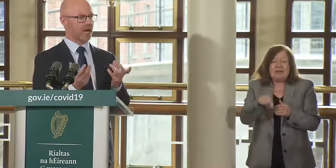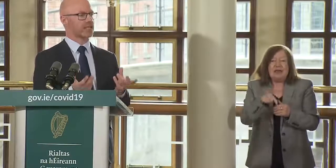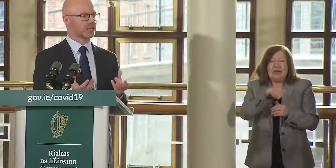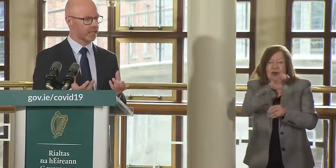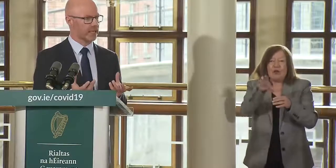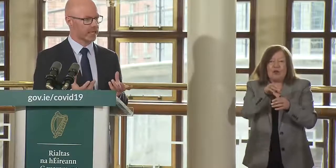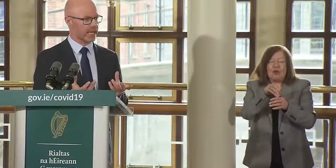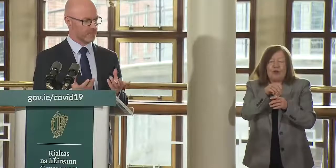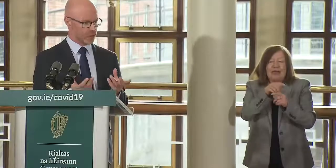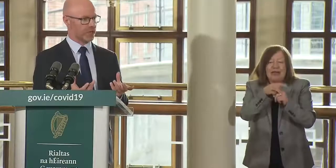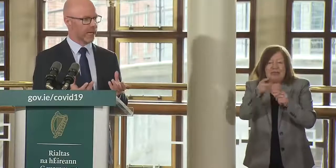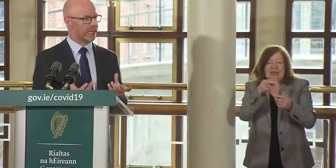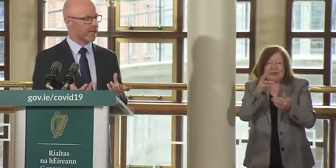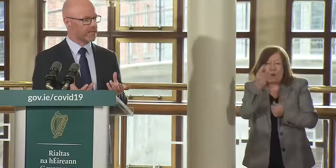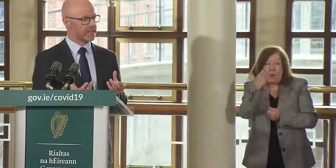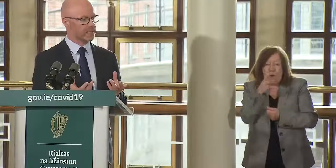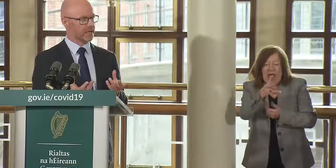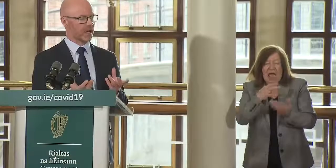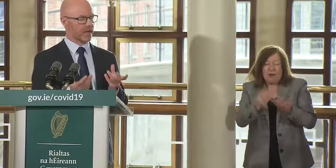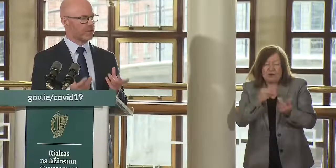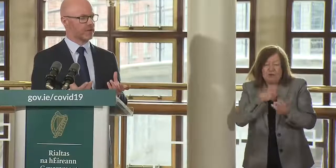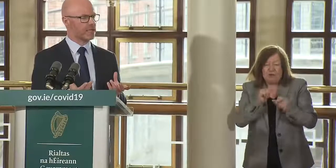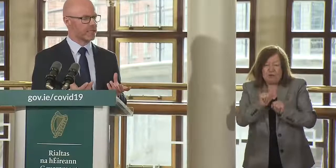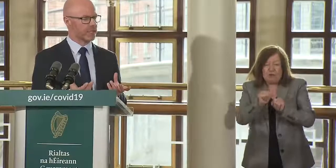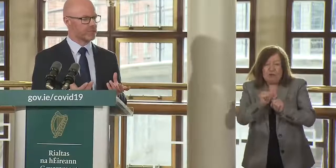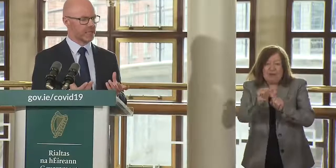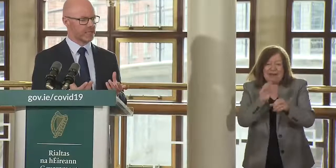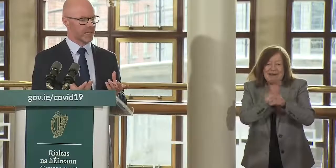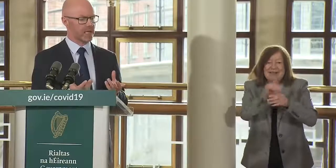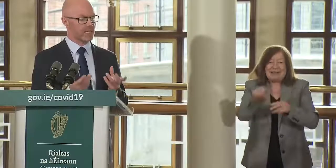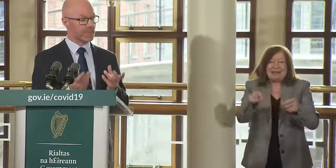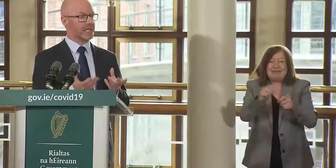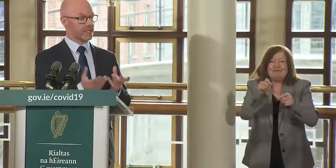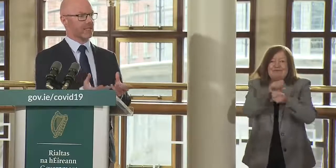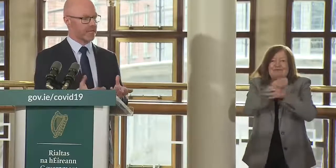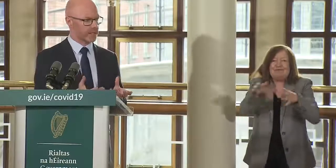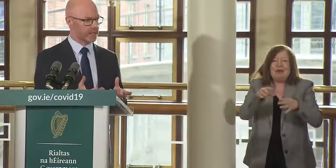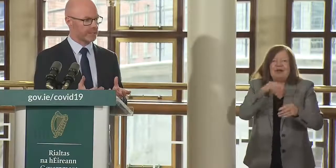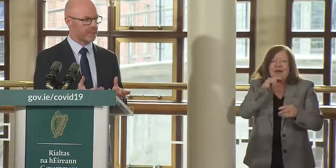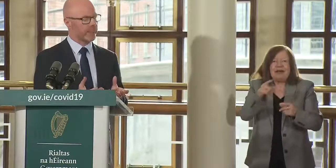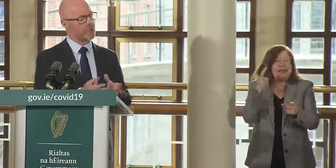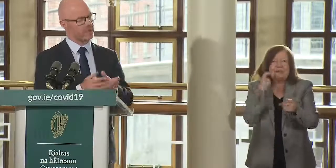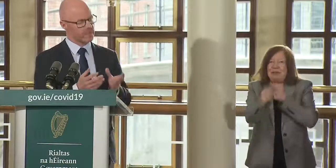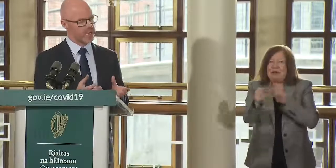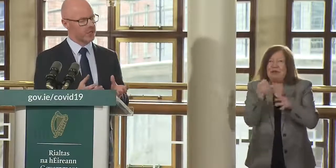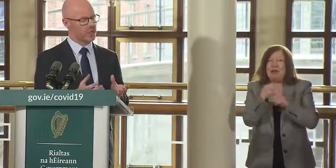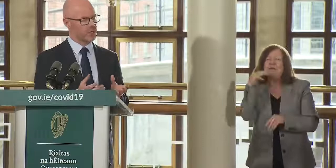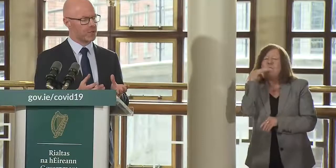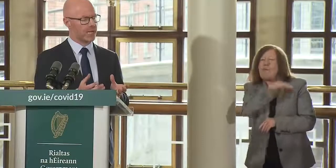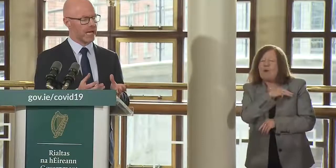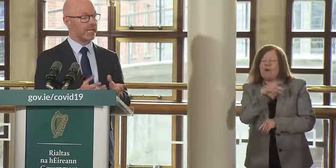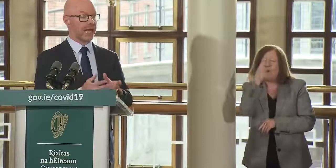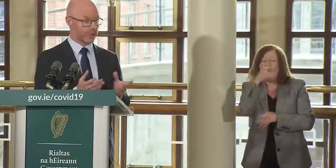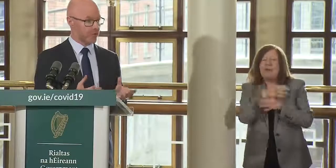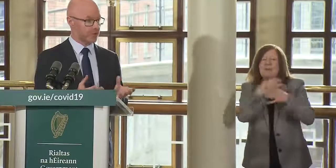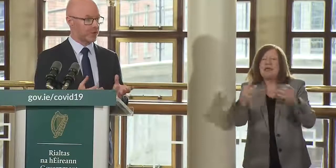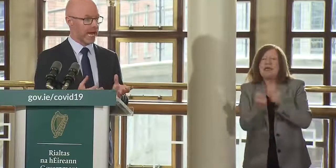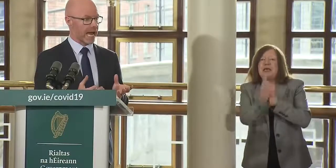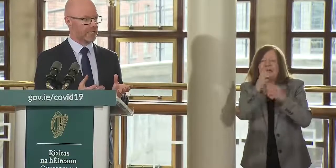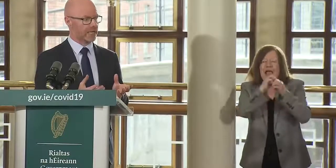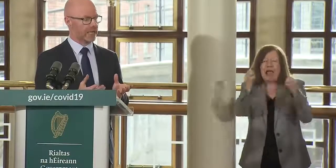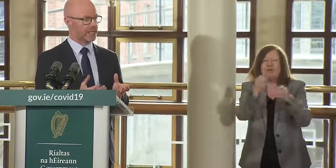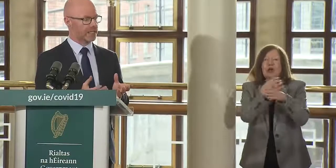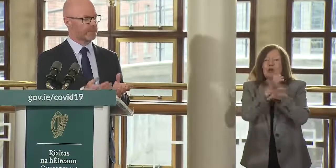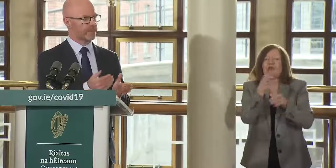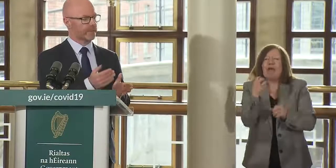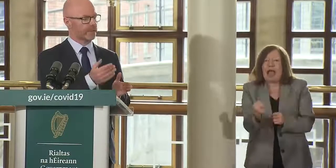nation's arsenal in pushing back against this uh horrific disease because speed is of the essence one of the big issues that every country